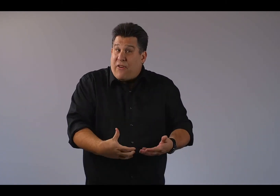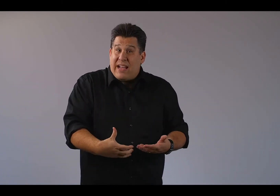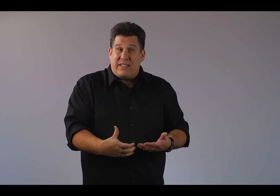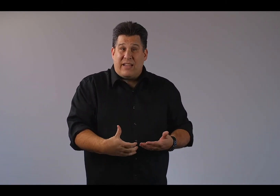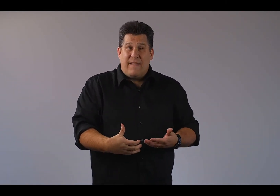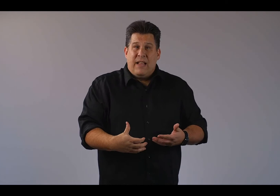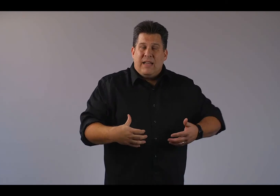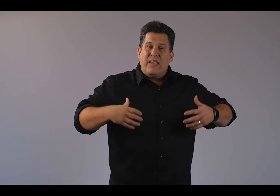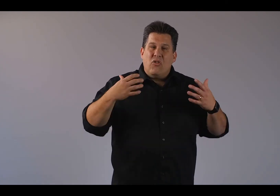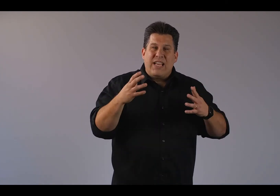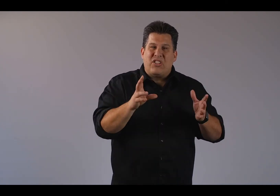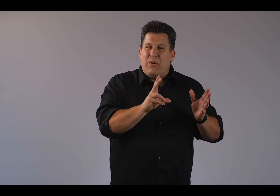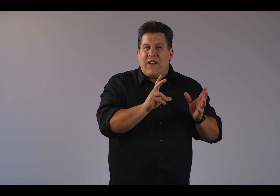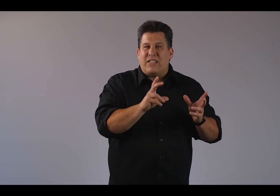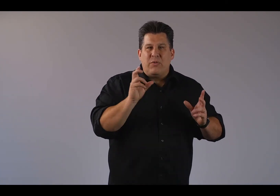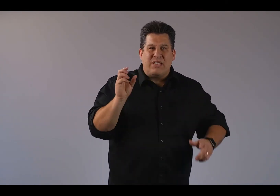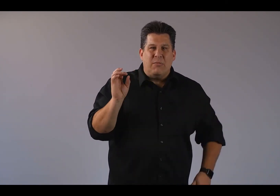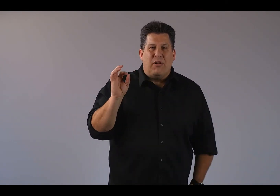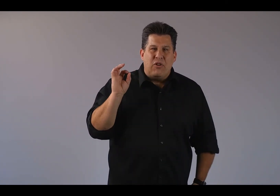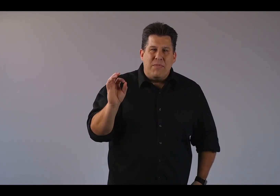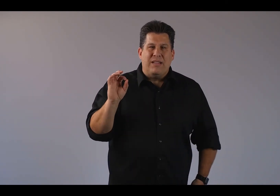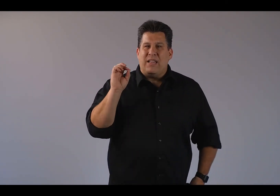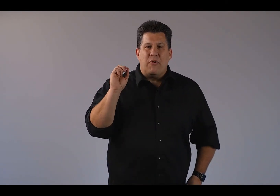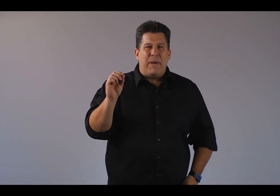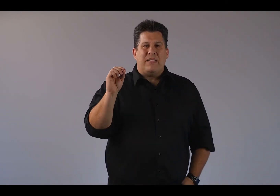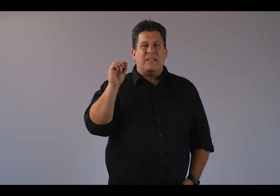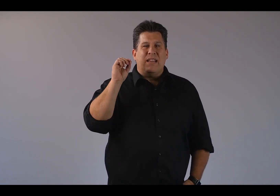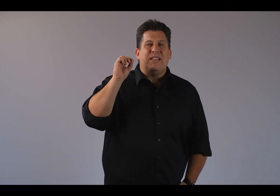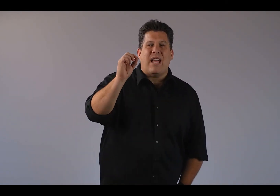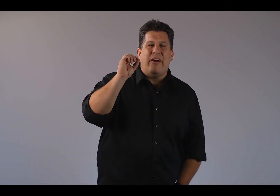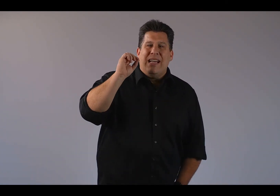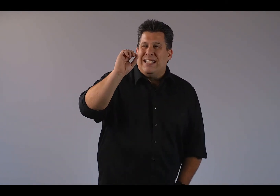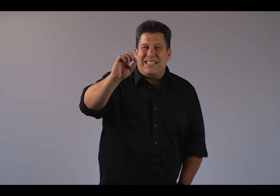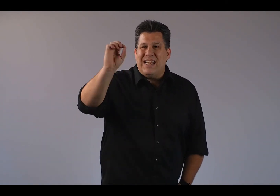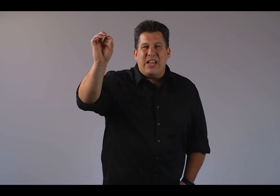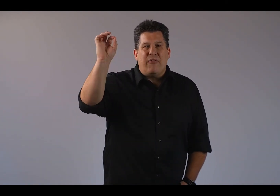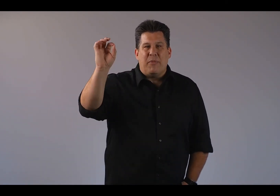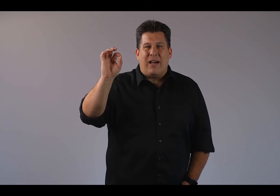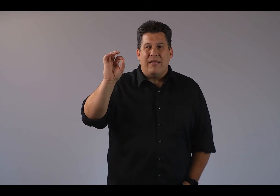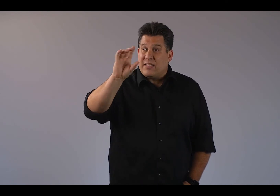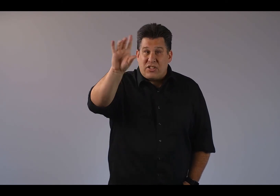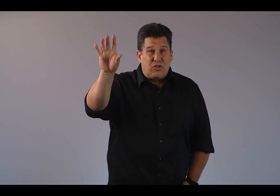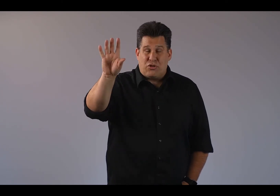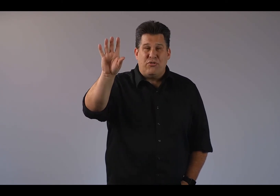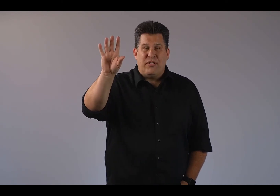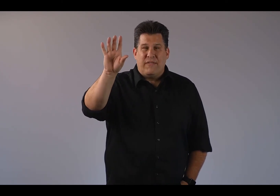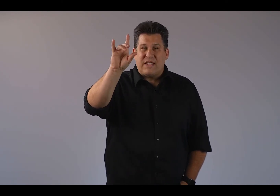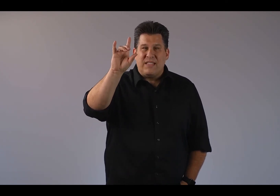fasting. Like in the Old Testament, fasting was a symbol of humility and repentance and a desire to see and hear from God. This is still true. Fasting